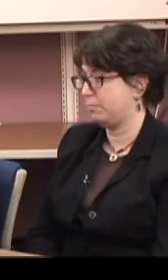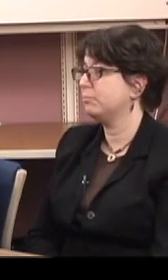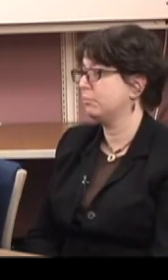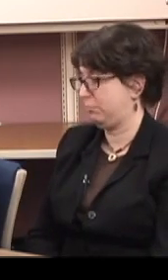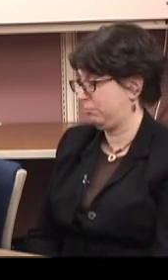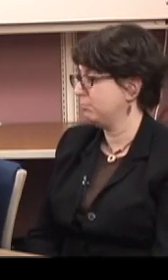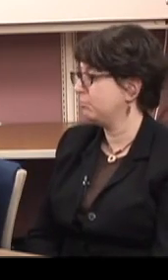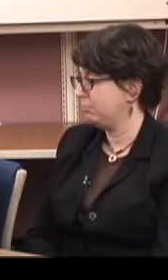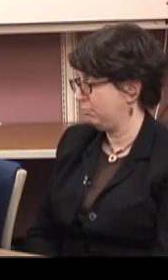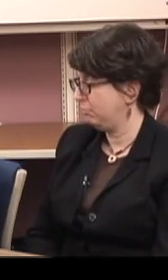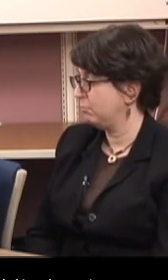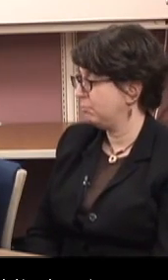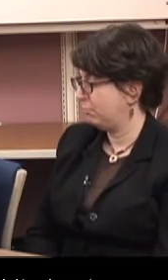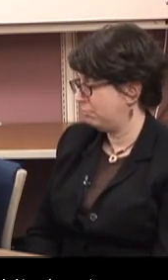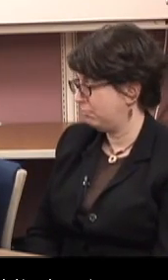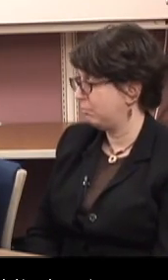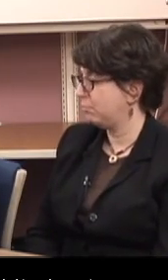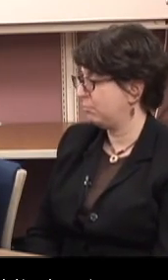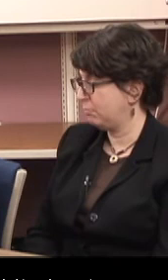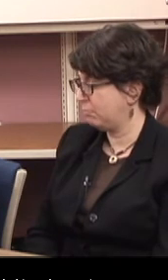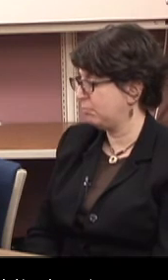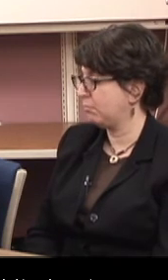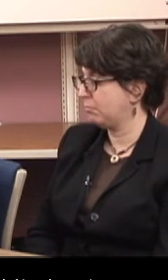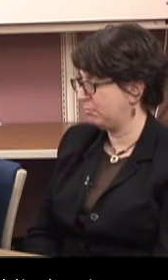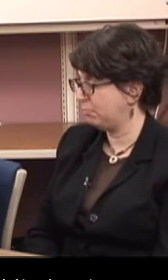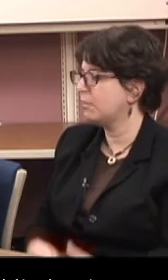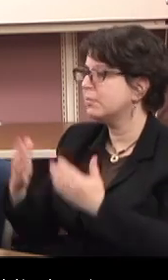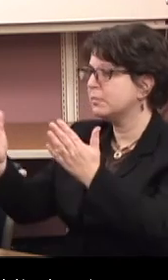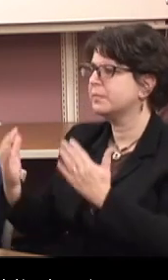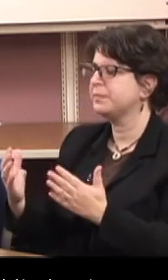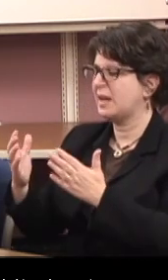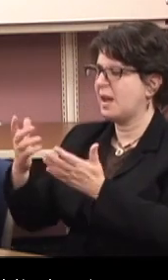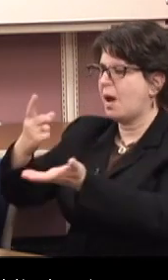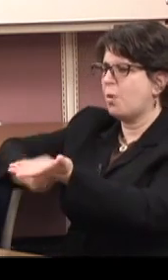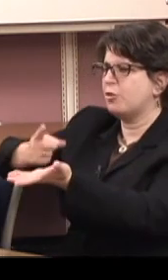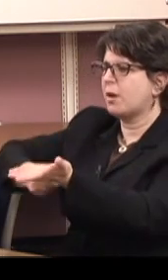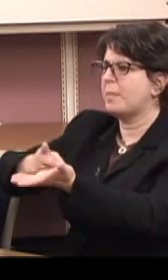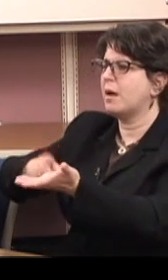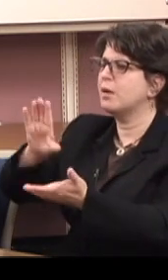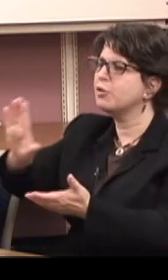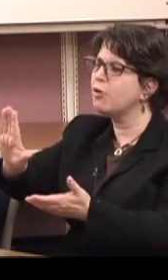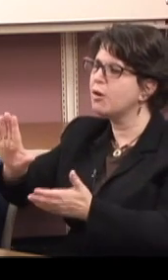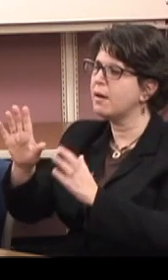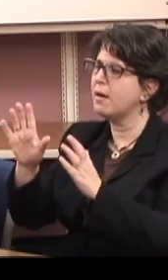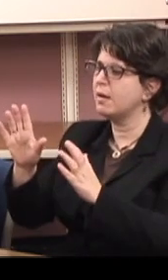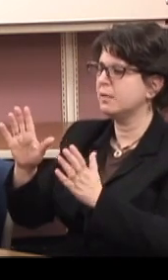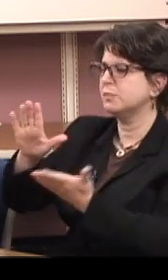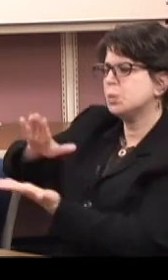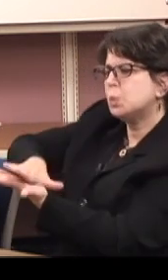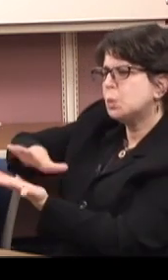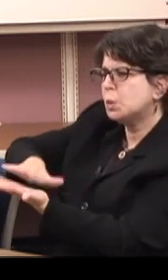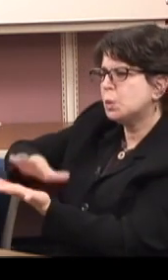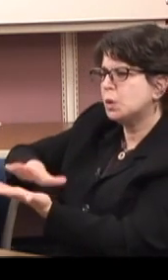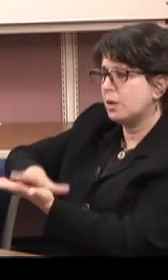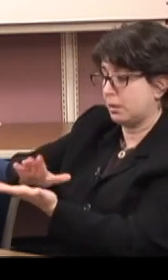Sure. Okay. Can you tell me a little bit about your education? Did you graduate from high school?